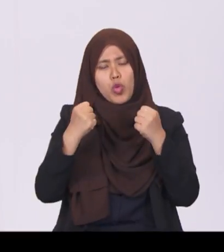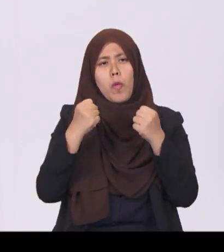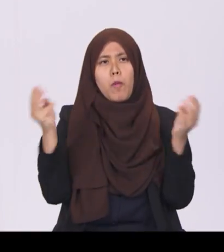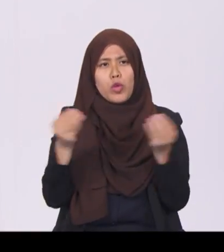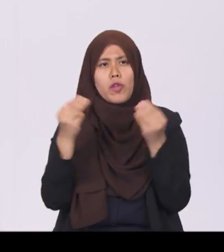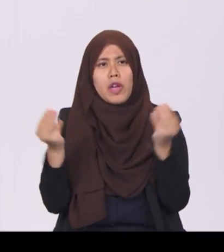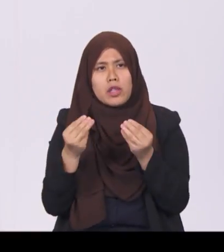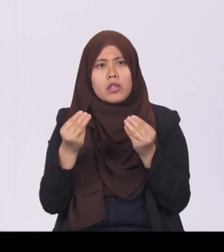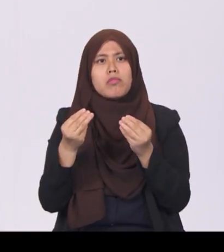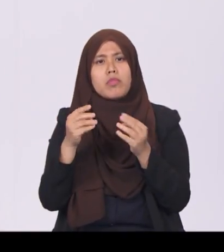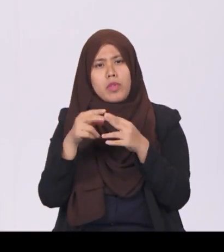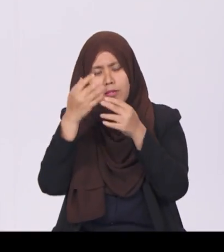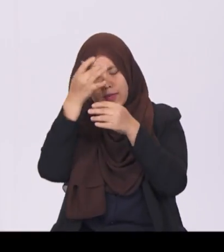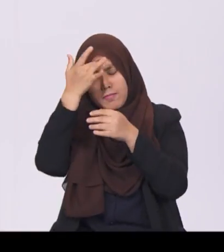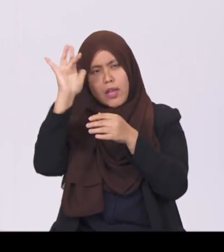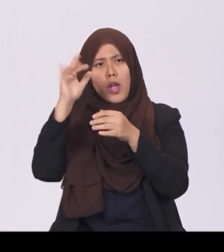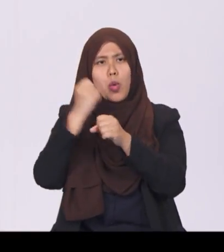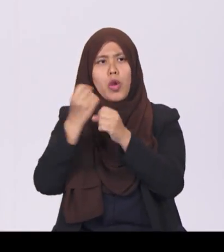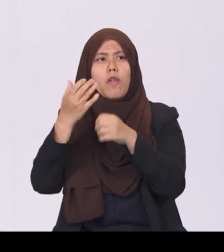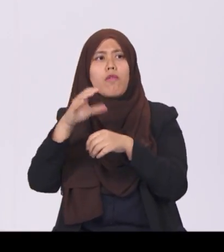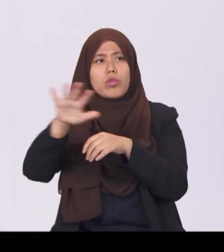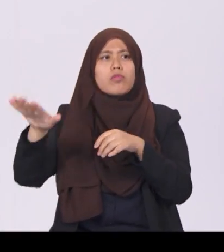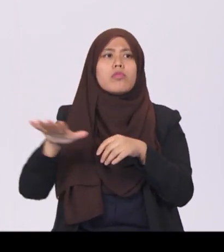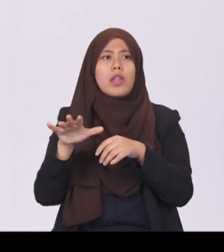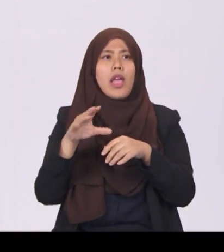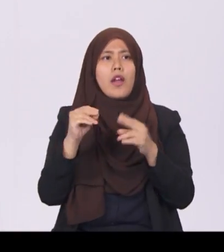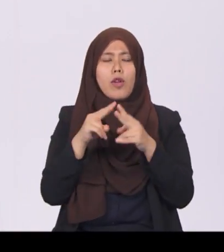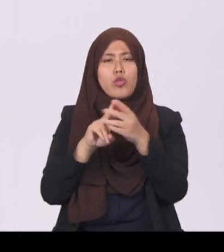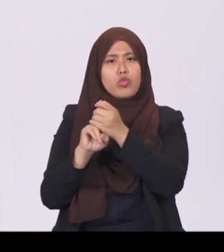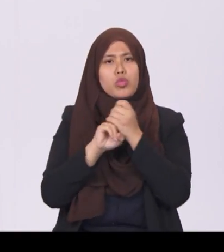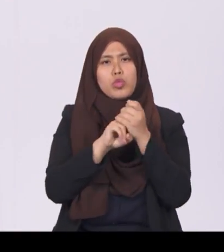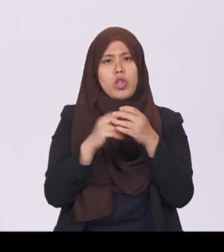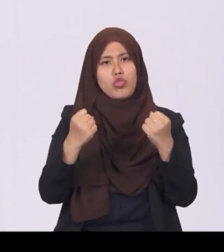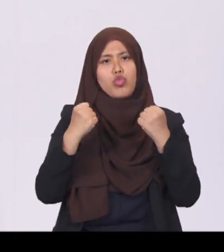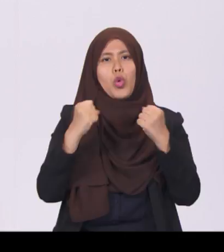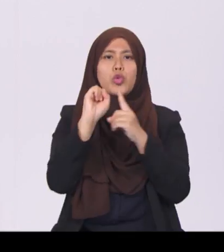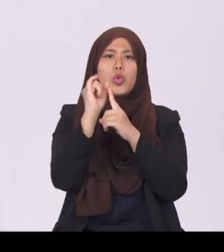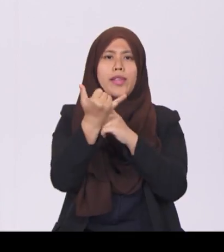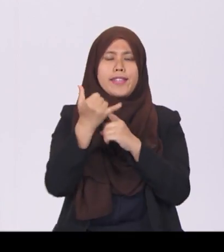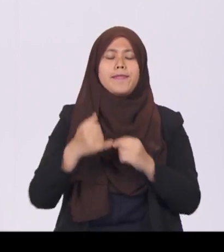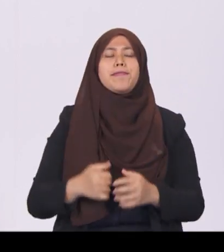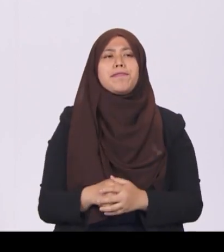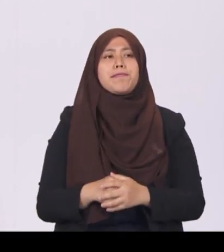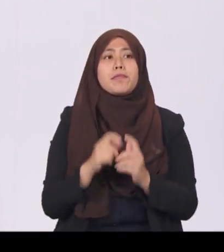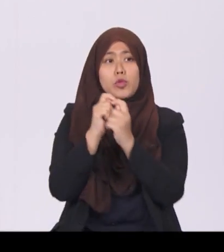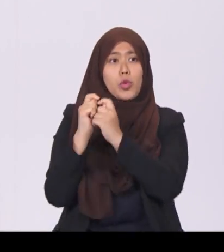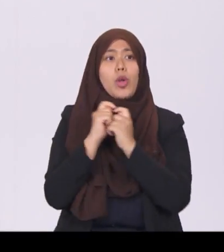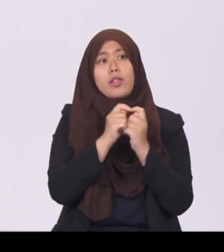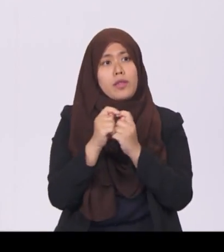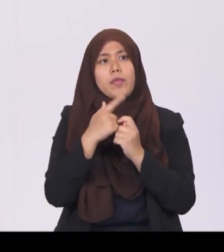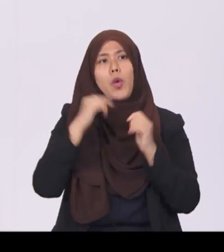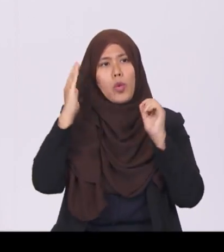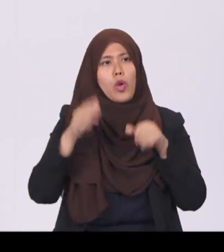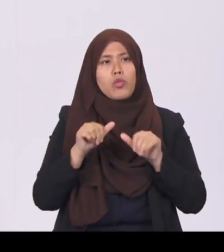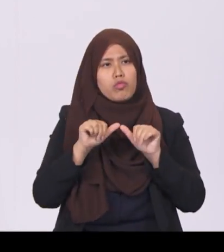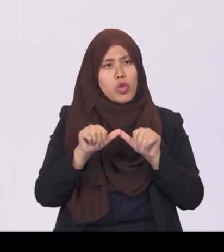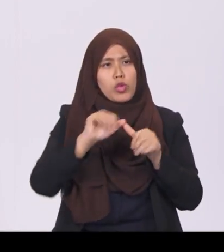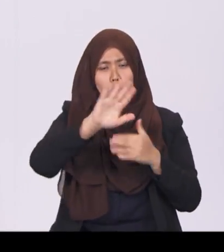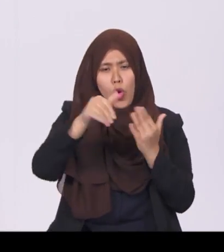workforce, a cohesive and resilient society. Together, we will marshal our resources and chart our